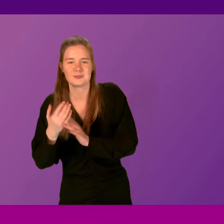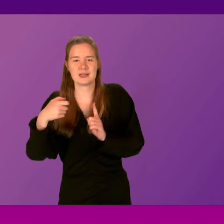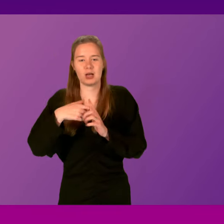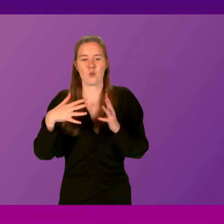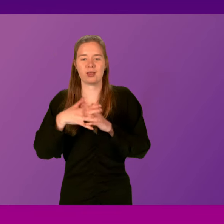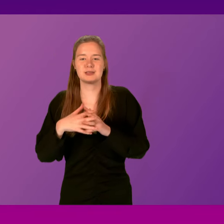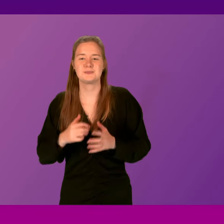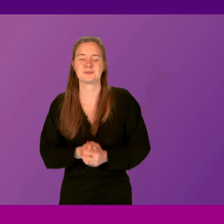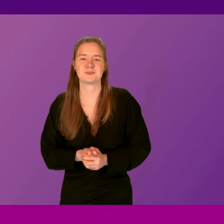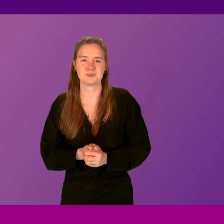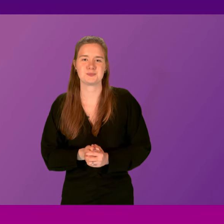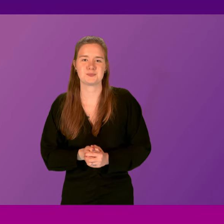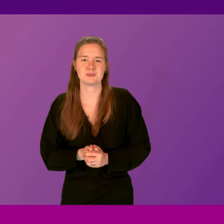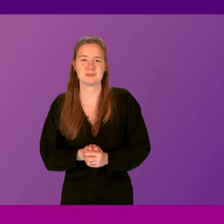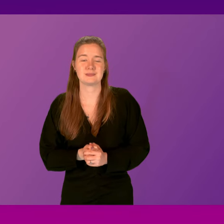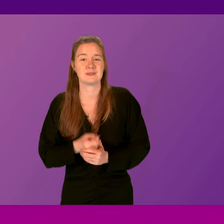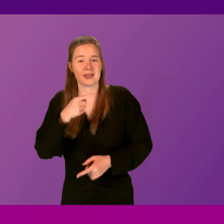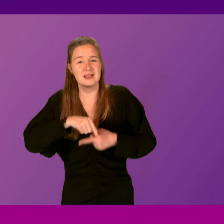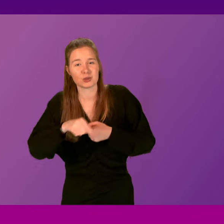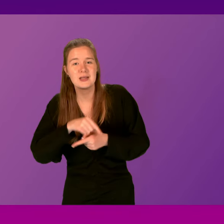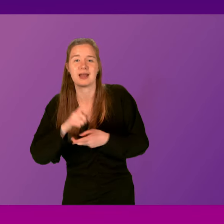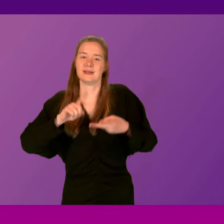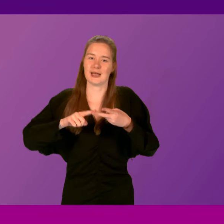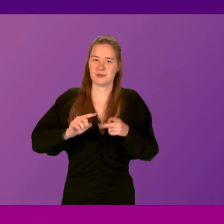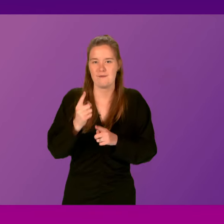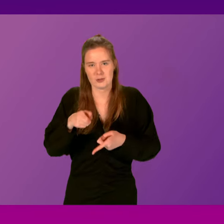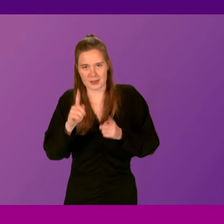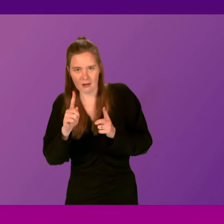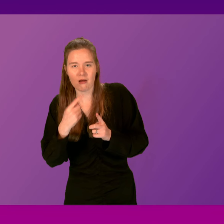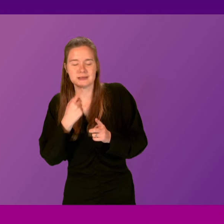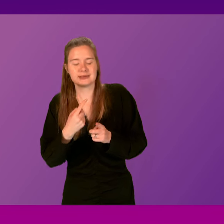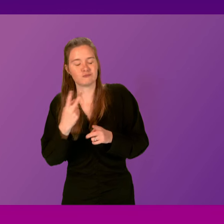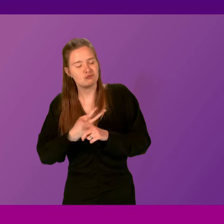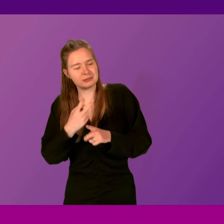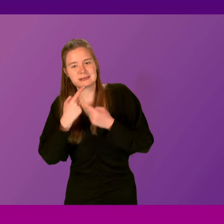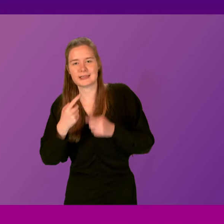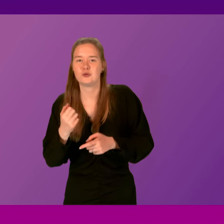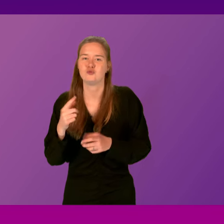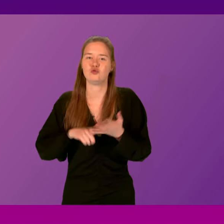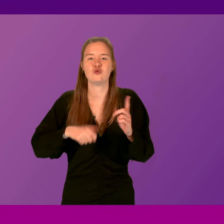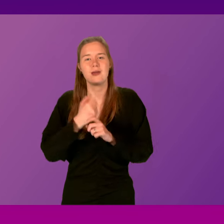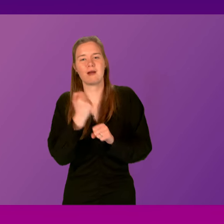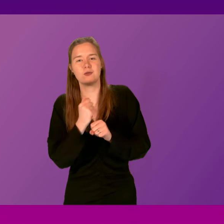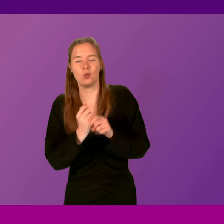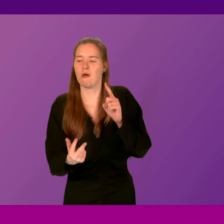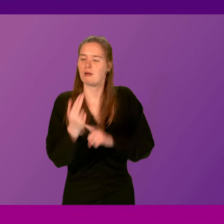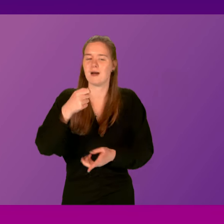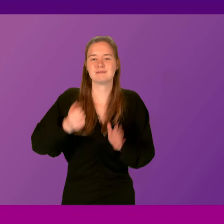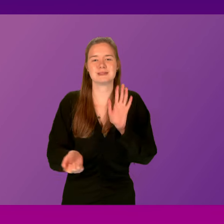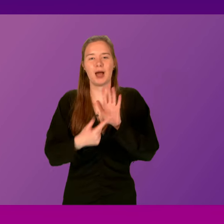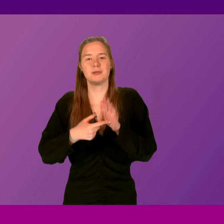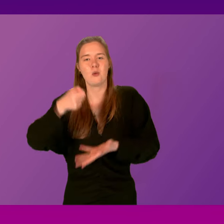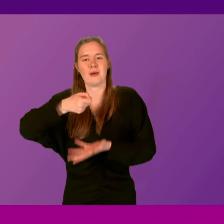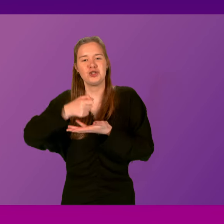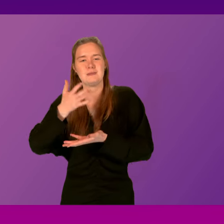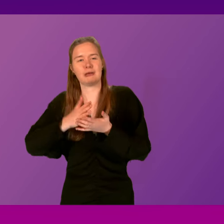The President, this week both the First Minutes and Deputy First Minutes have repeatedly said that the UK Government will cut Scotland's capital budget by 10